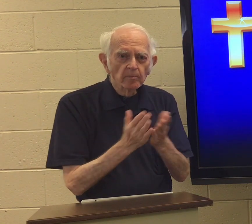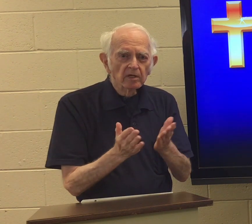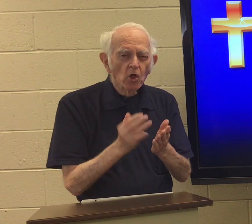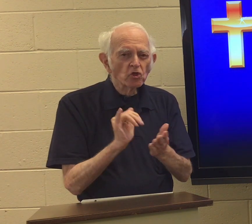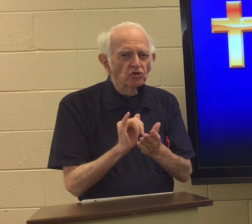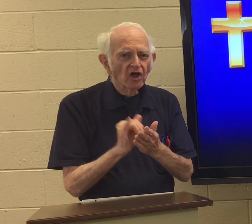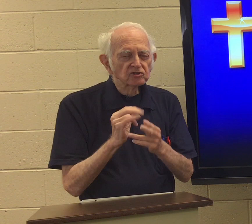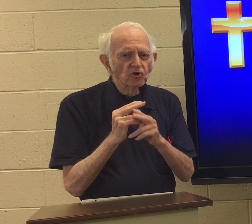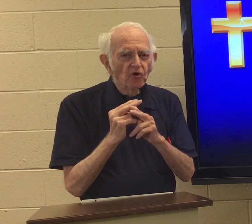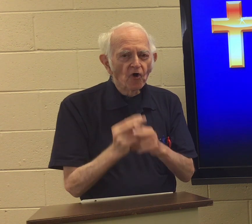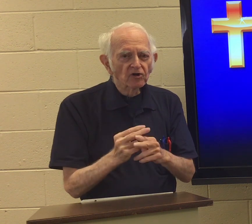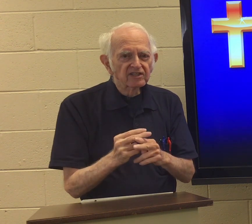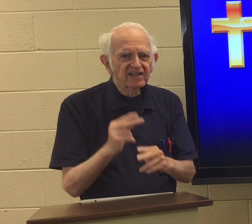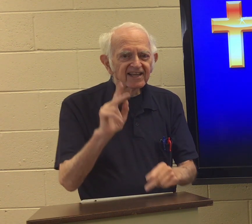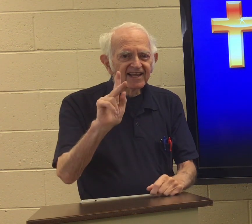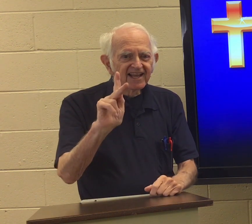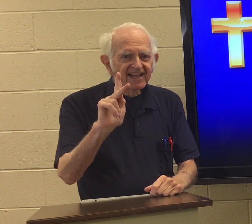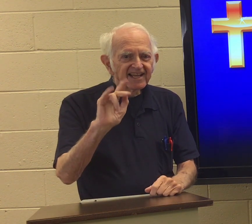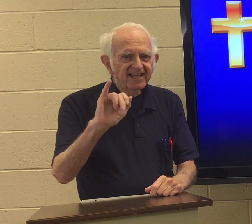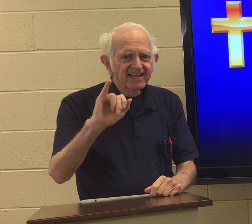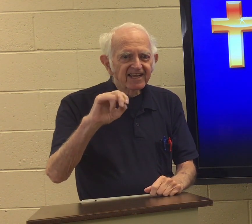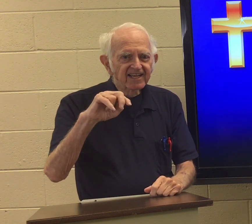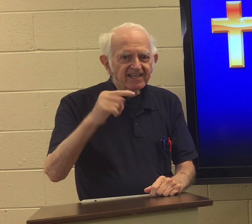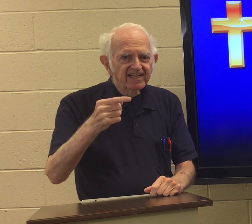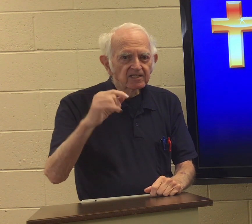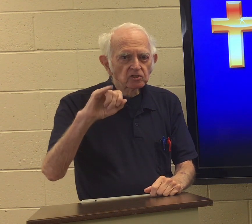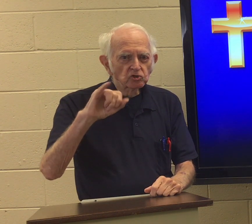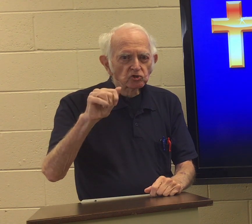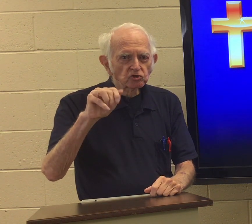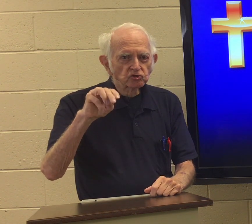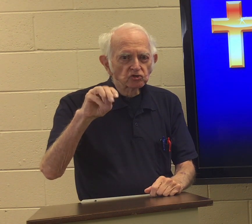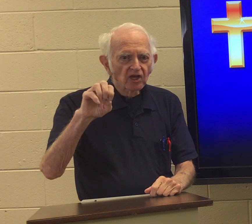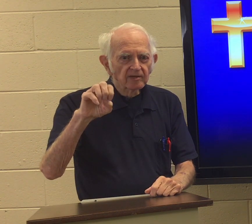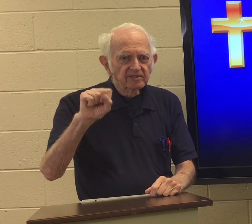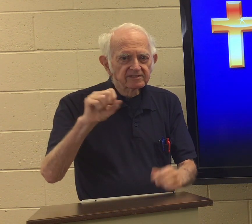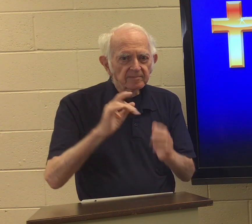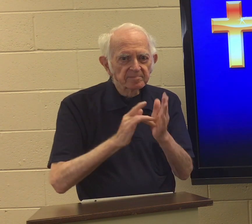of the Bible. And that's called the King James Bible.